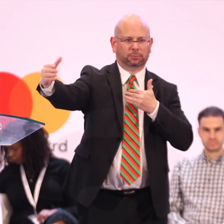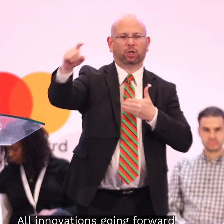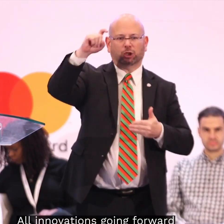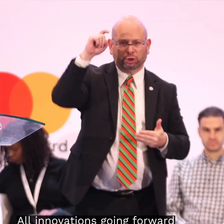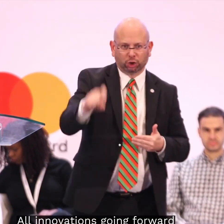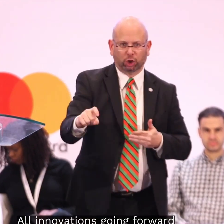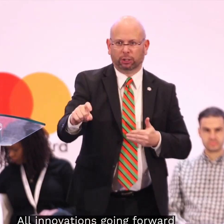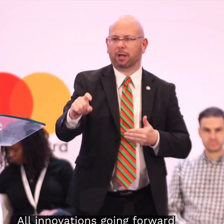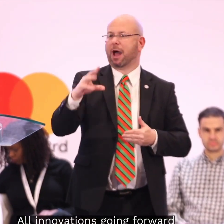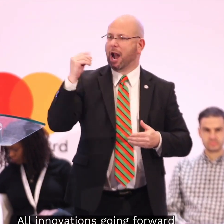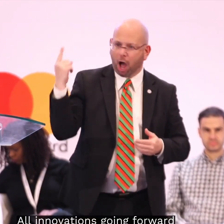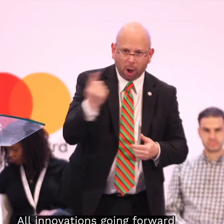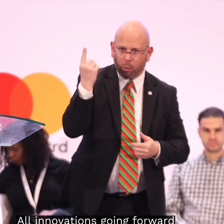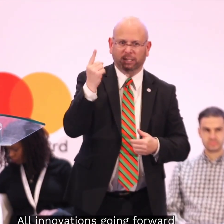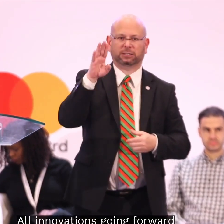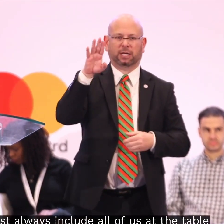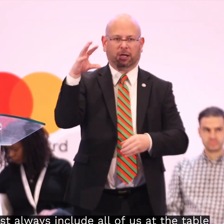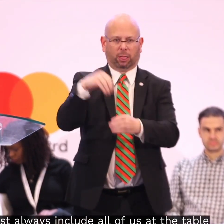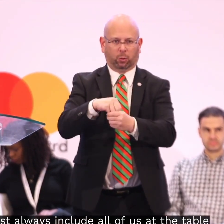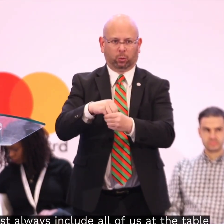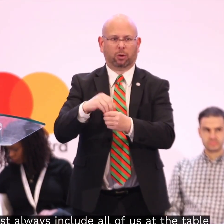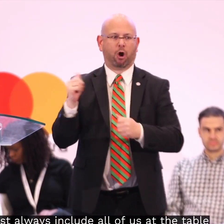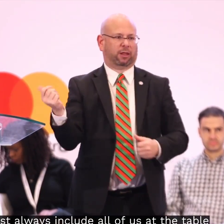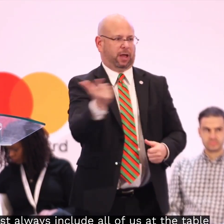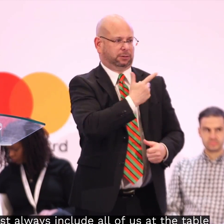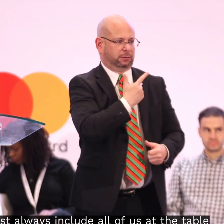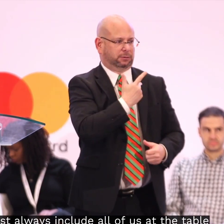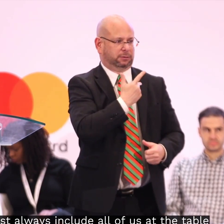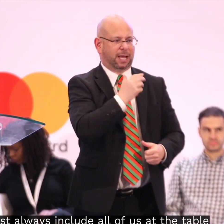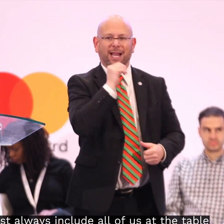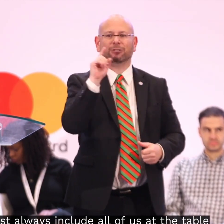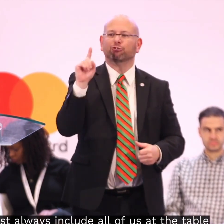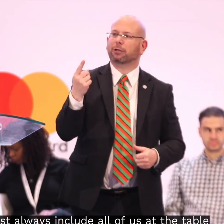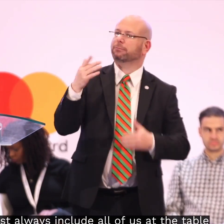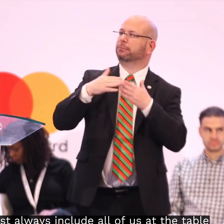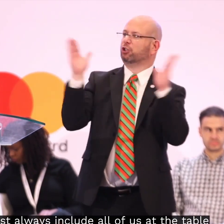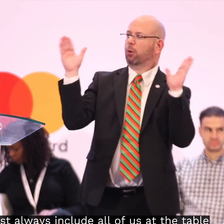All innovations going forward must always include all of us at the table.